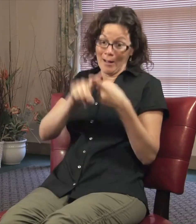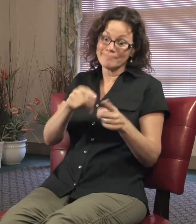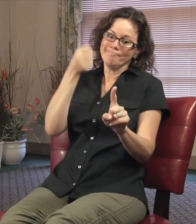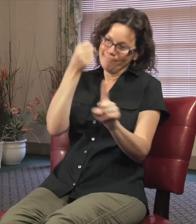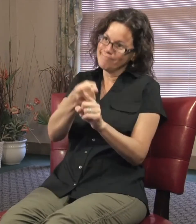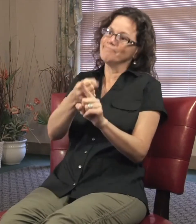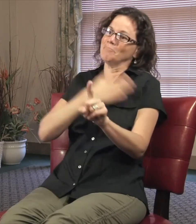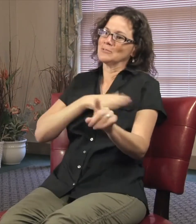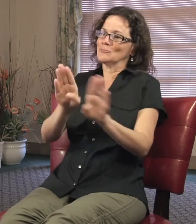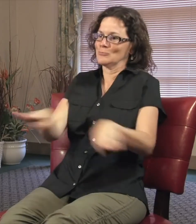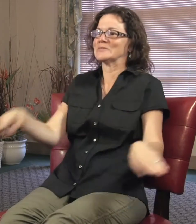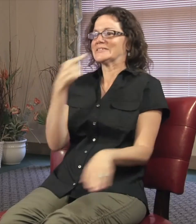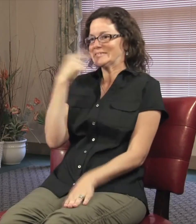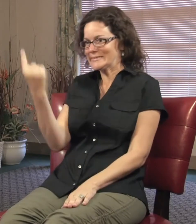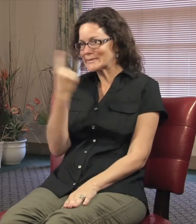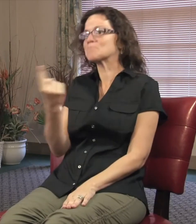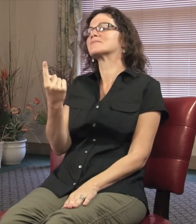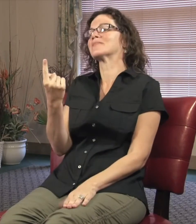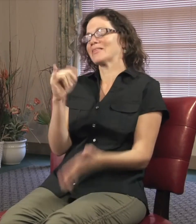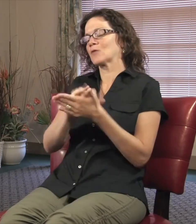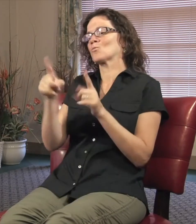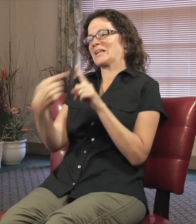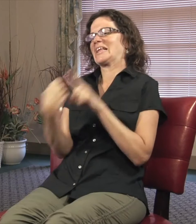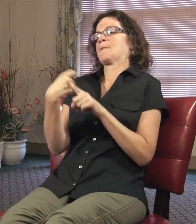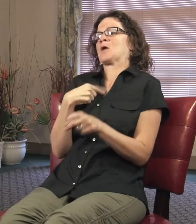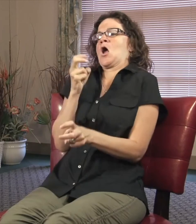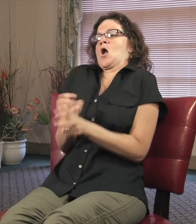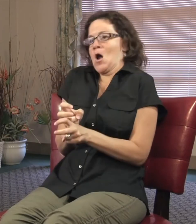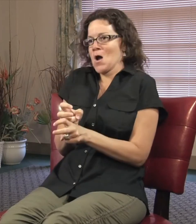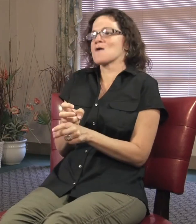Until, and it wasn't until my children said something that really drove the point home that